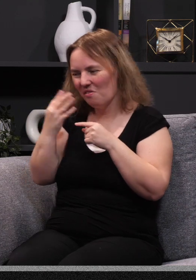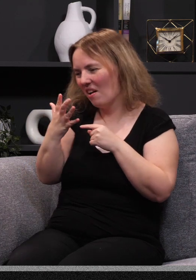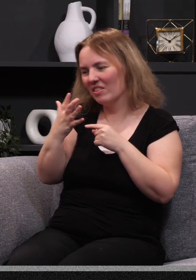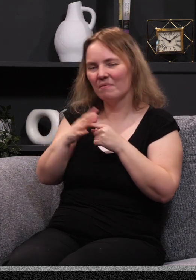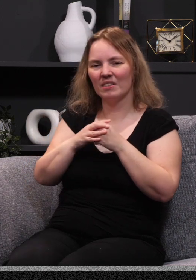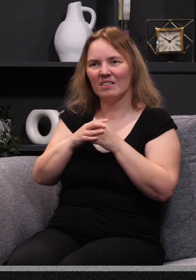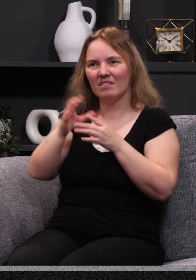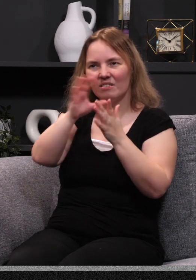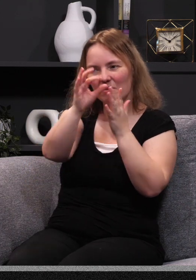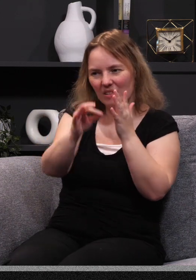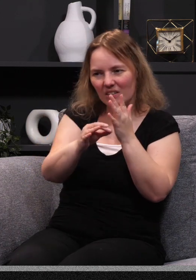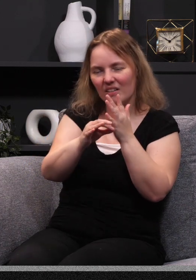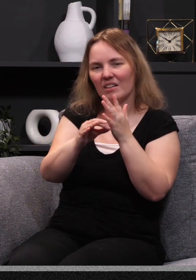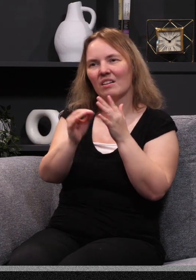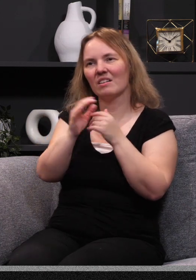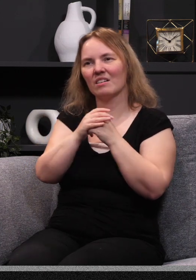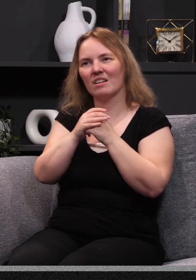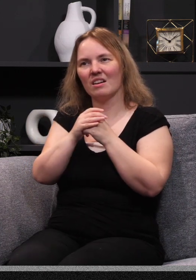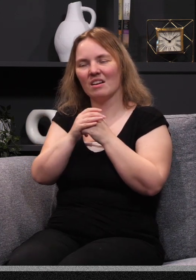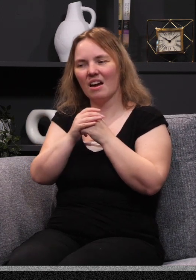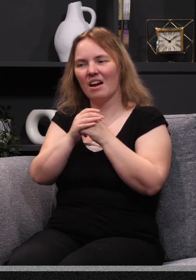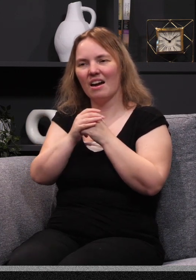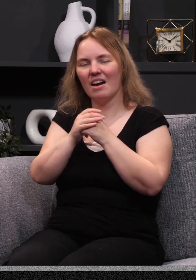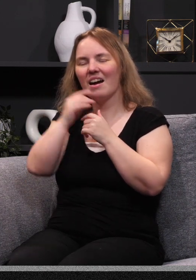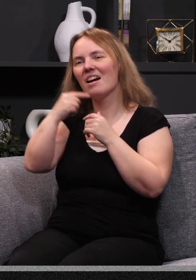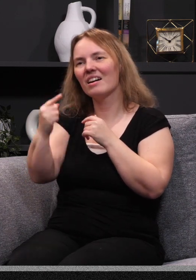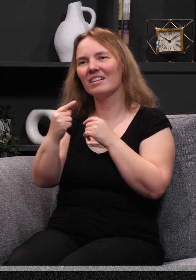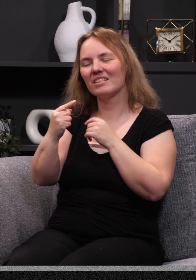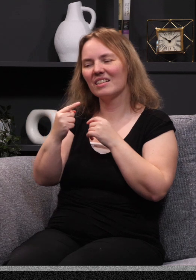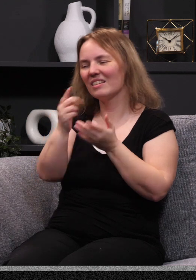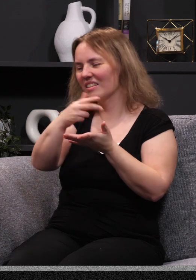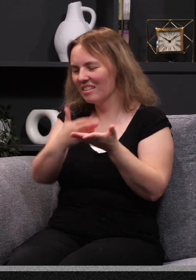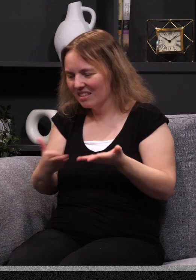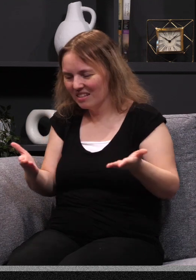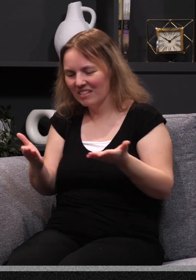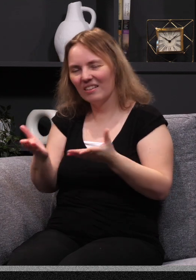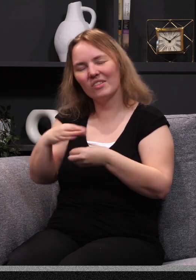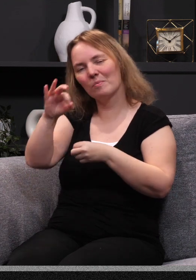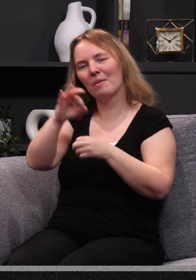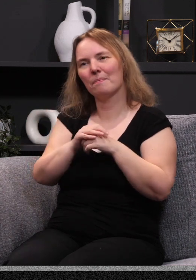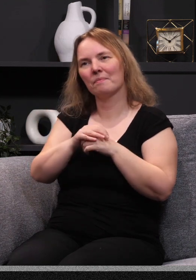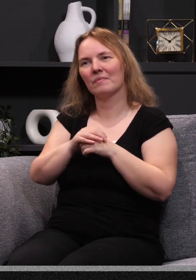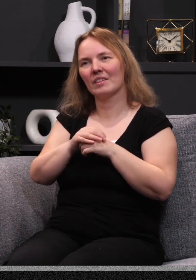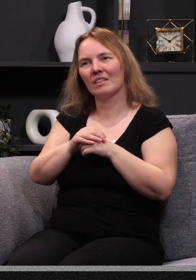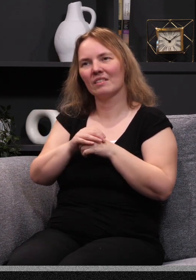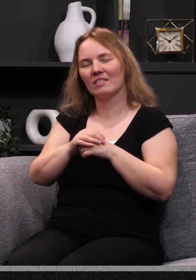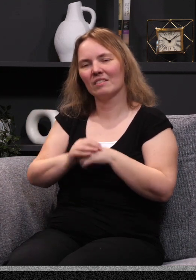they get together, the four or five of them, they're always picking at charismatic churches and charismatic pastors and things of the spirit. And they always have the answers, you know,